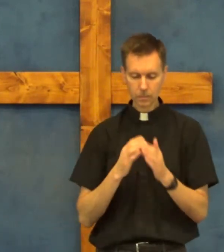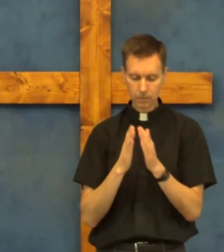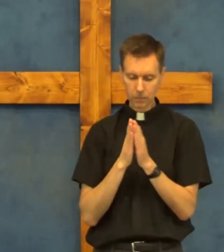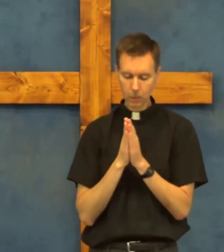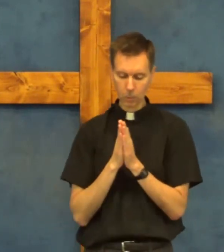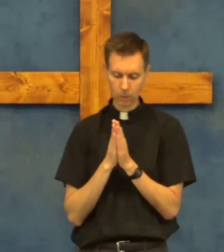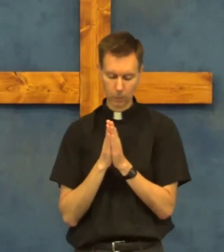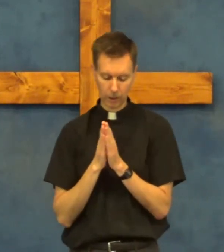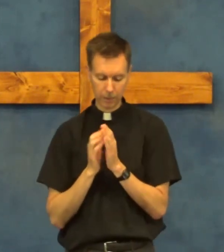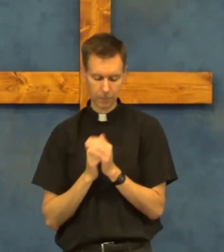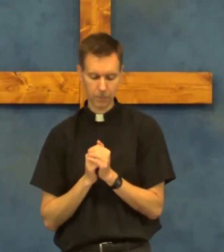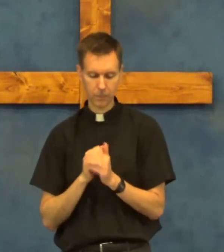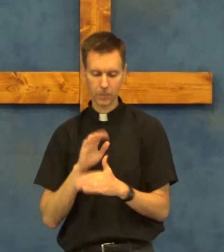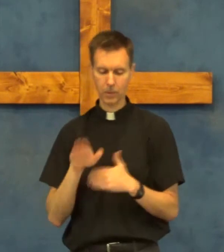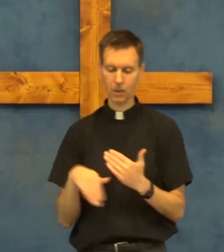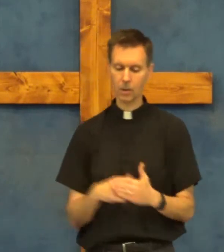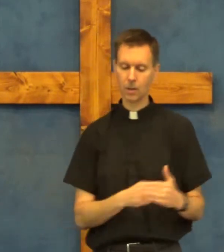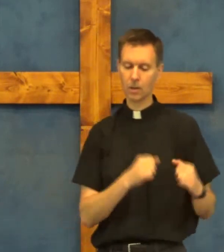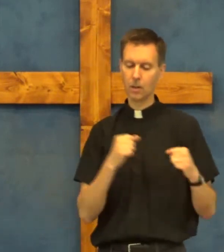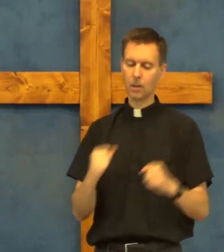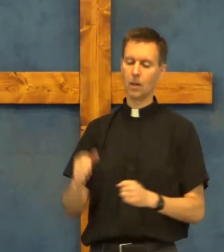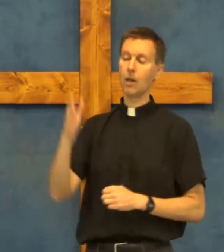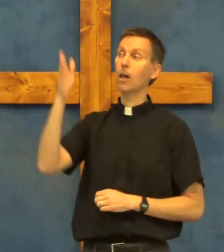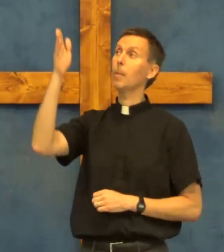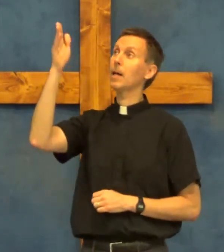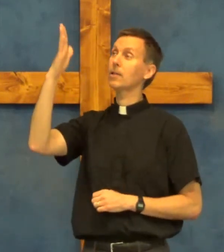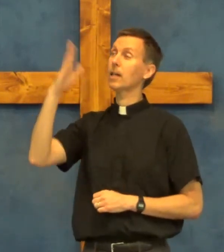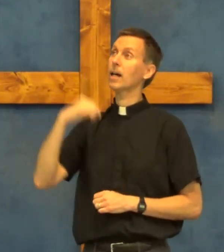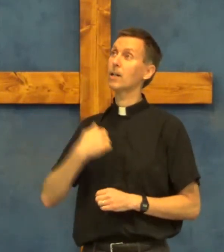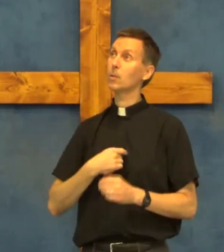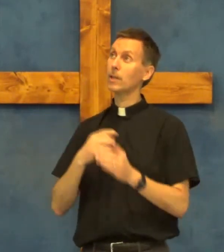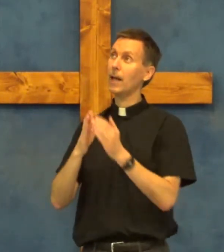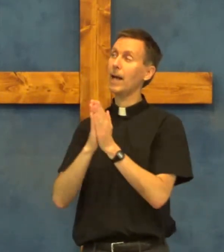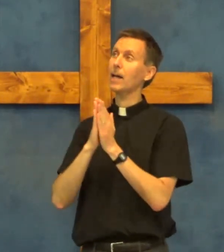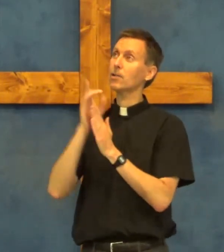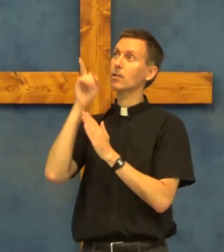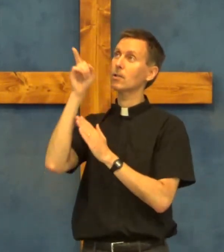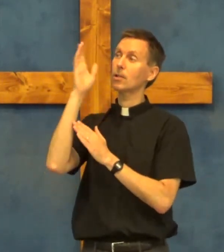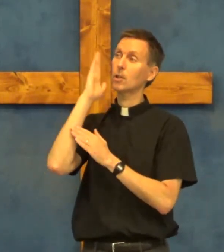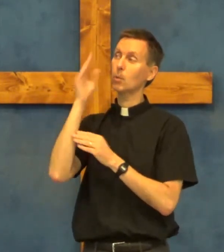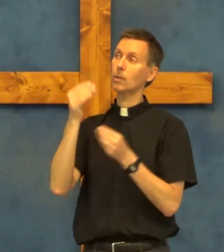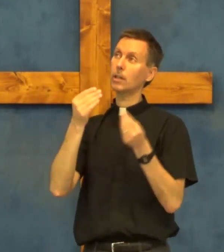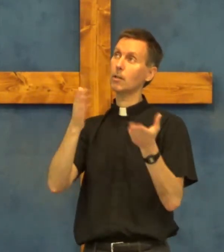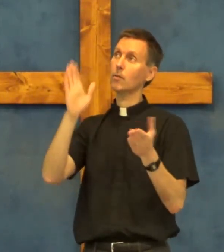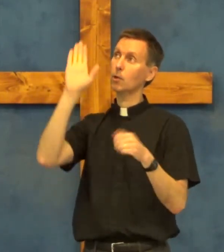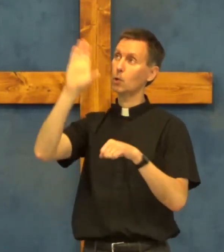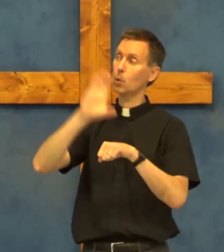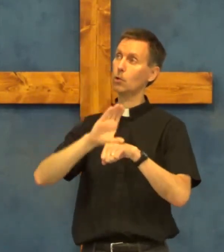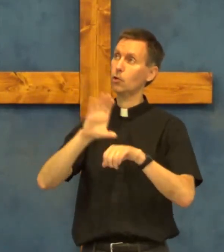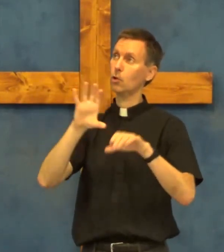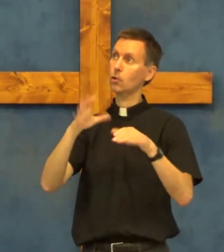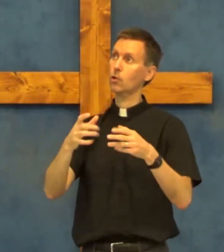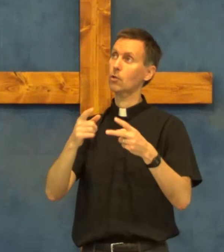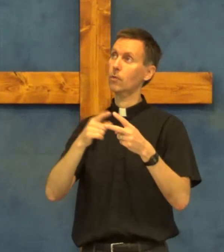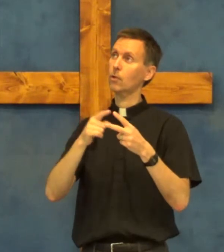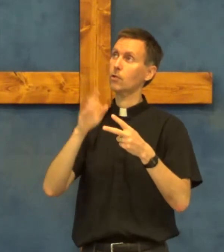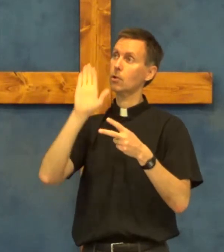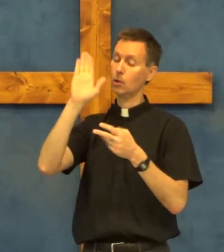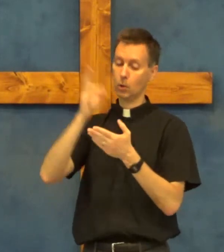we pray mighty God we ask that you will give your church first the